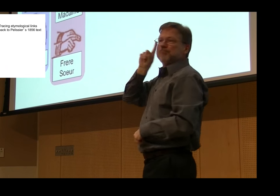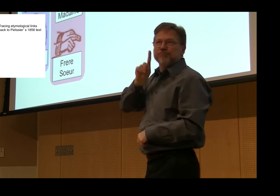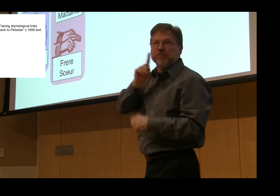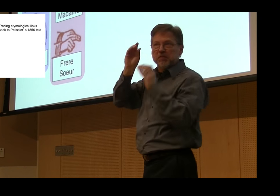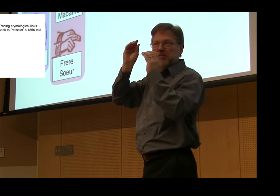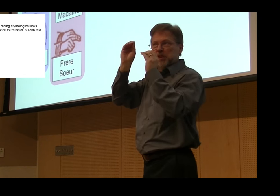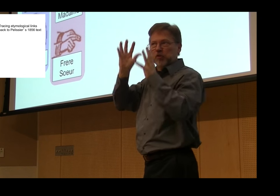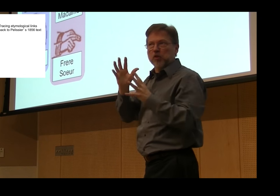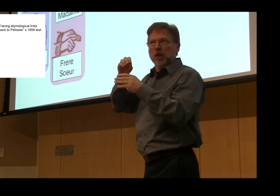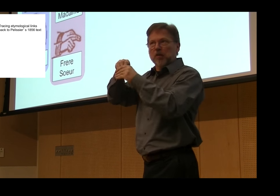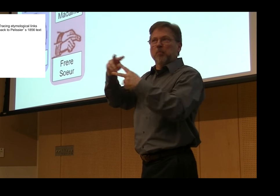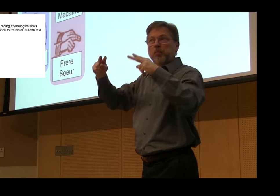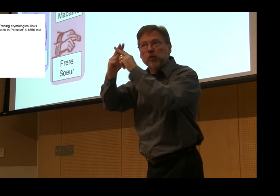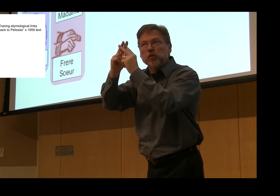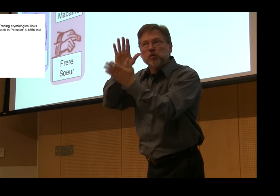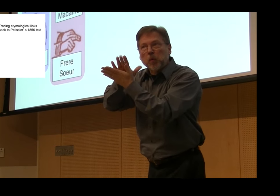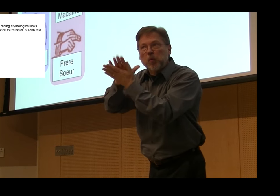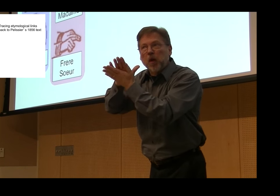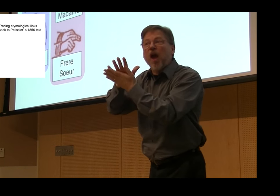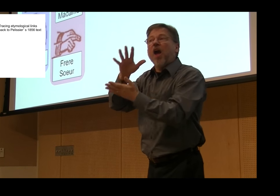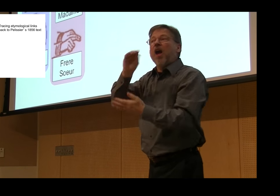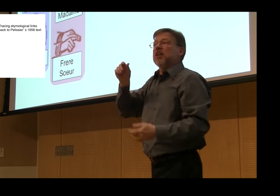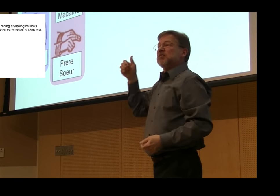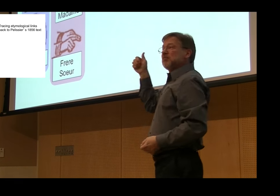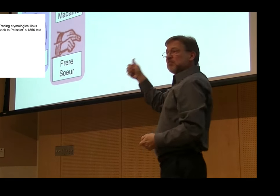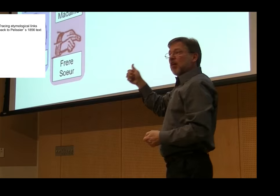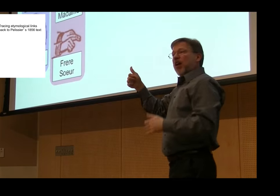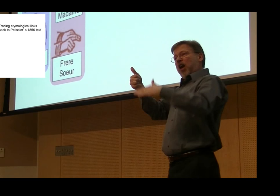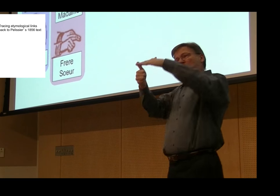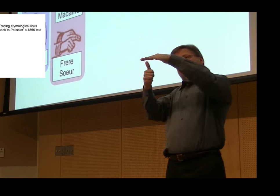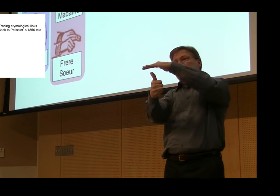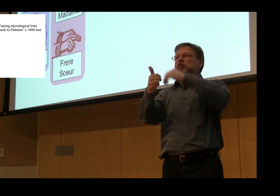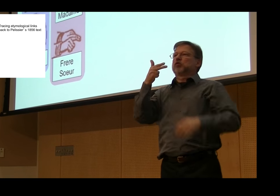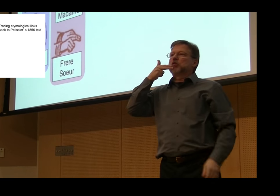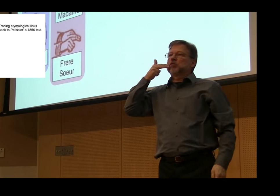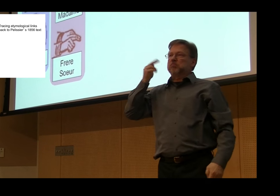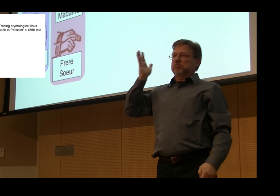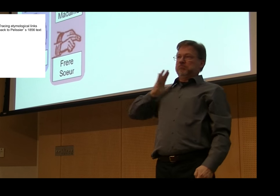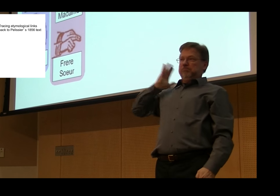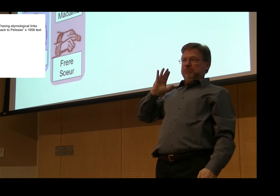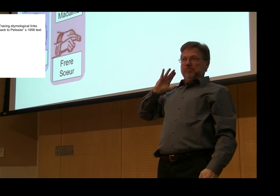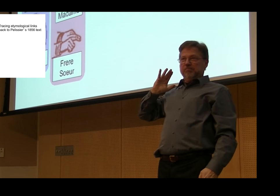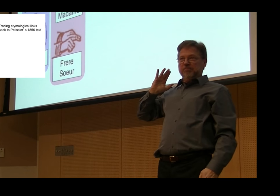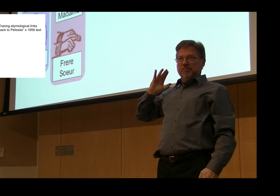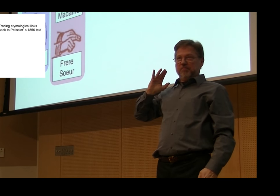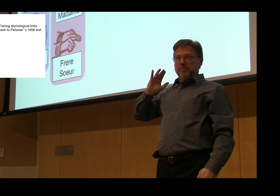But what's important is how he described these signs. He actually was a deaf professor at the school,